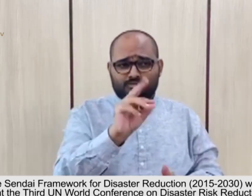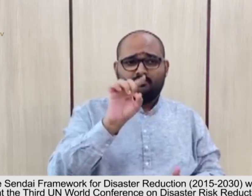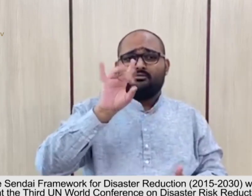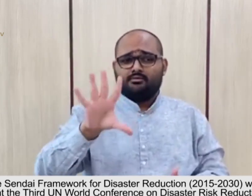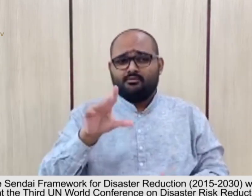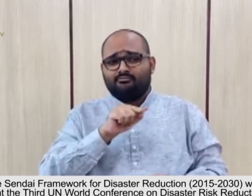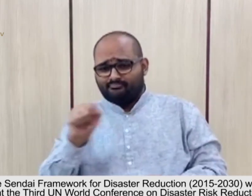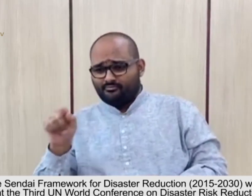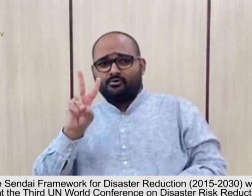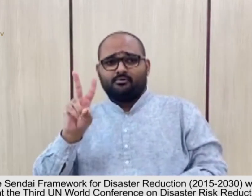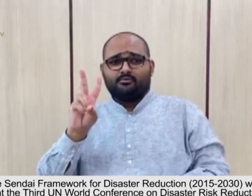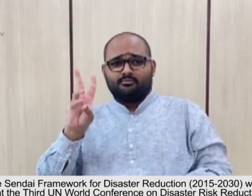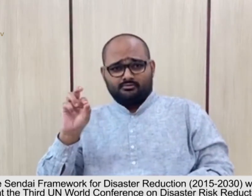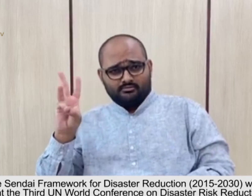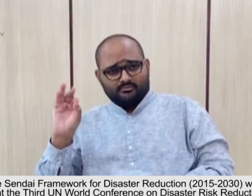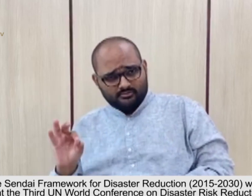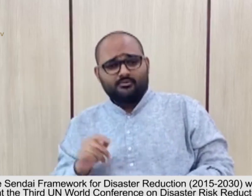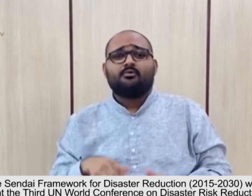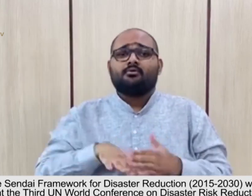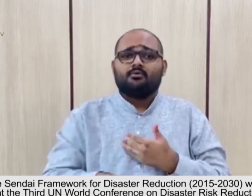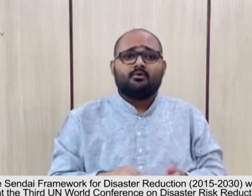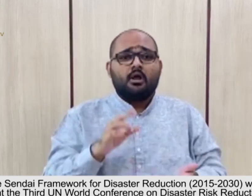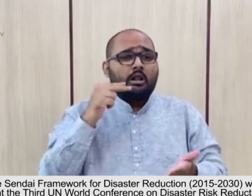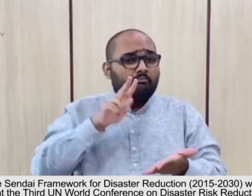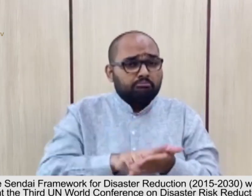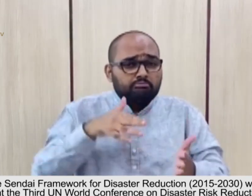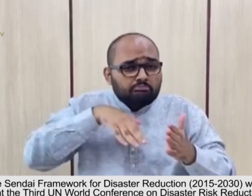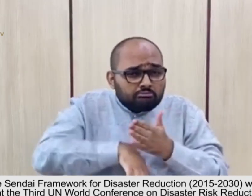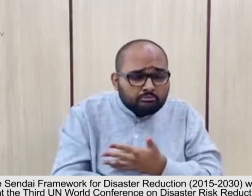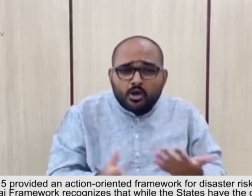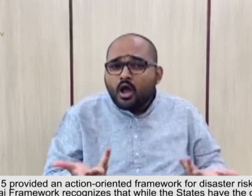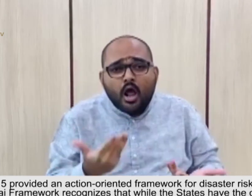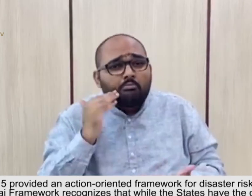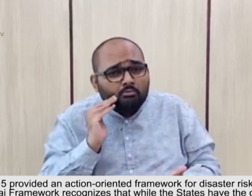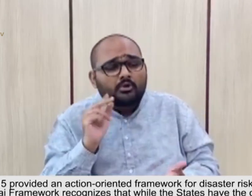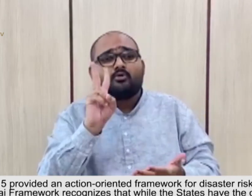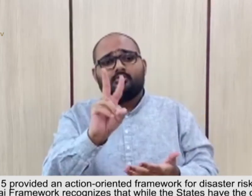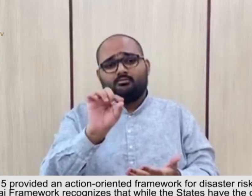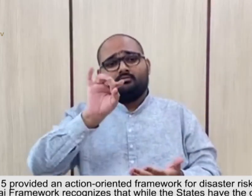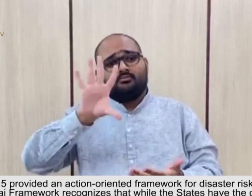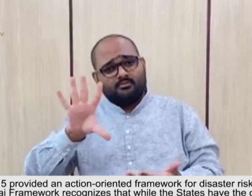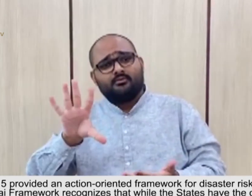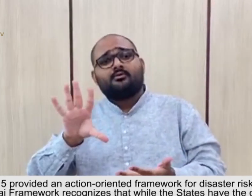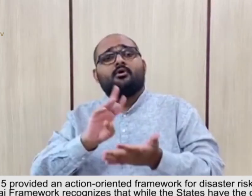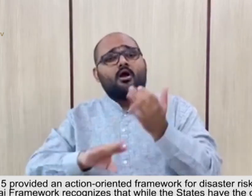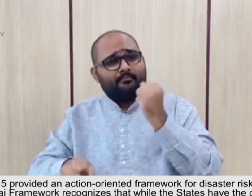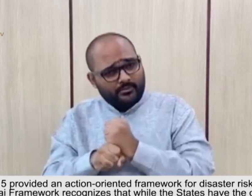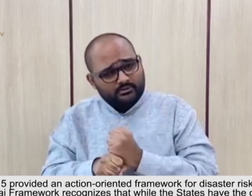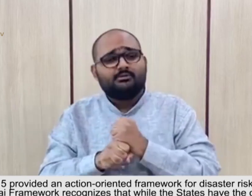adopted at the the third UN World Conference on Disaster Risk Reduction